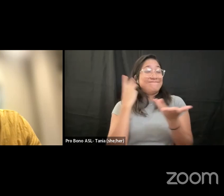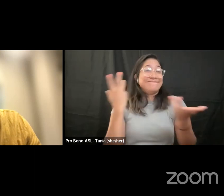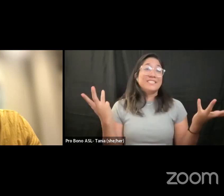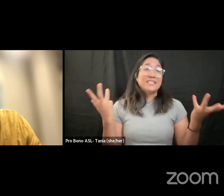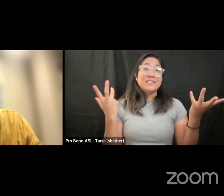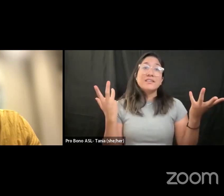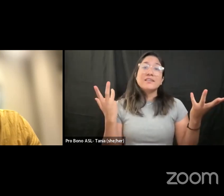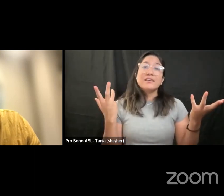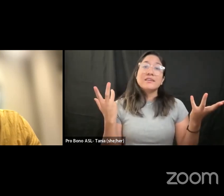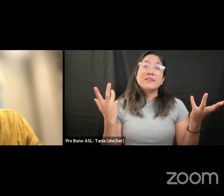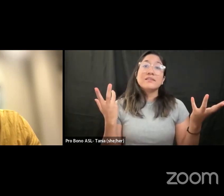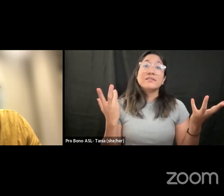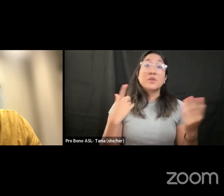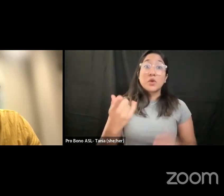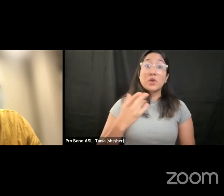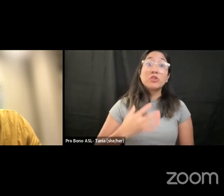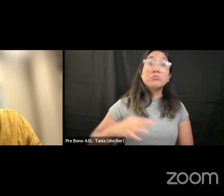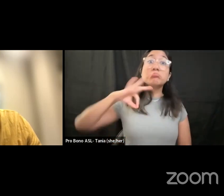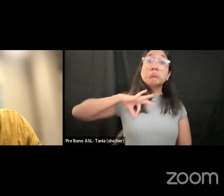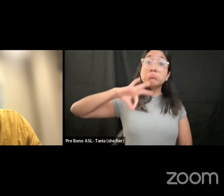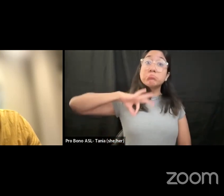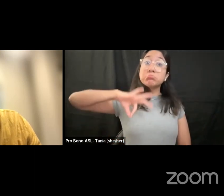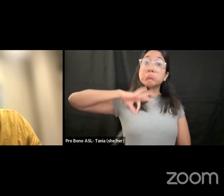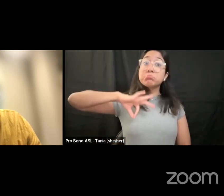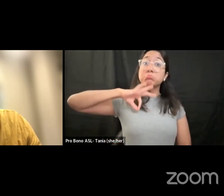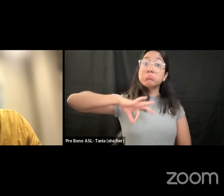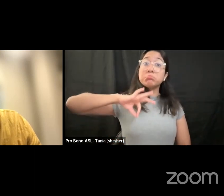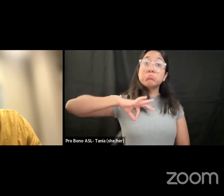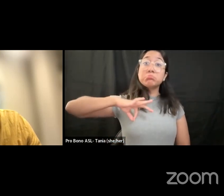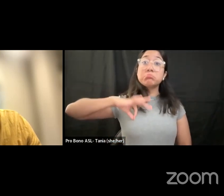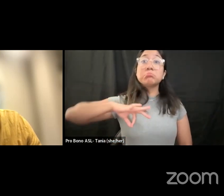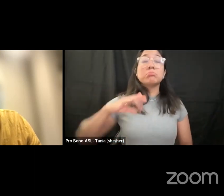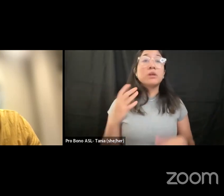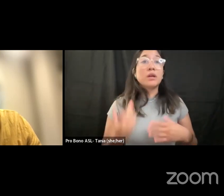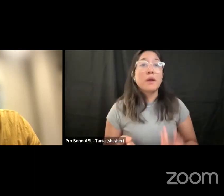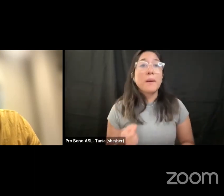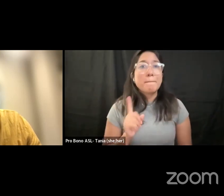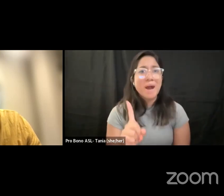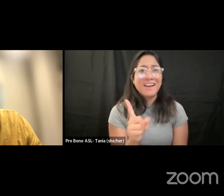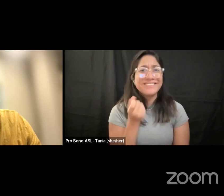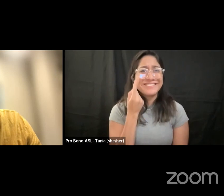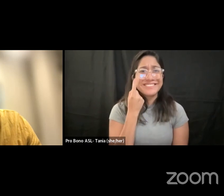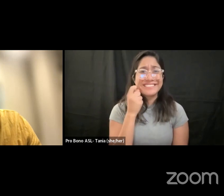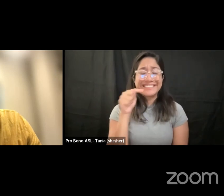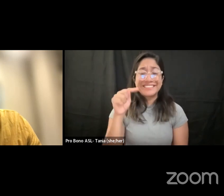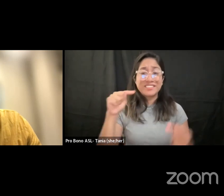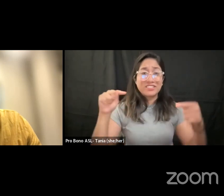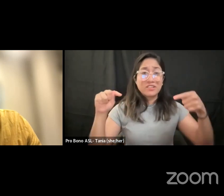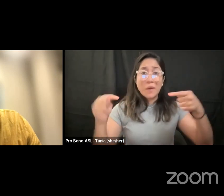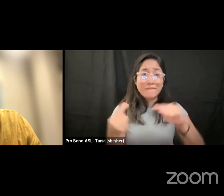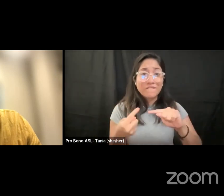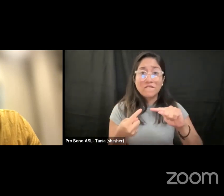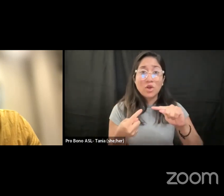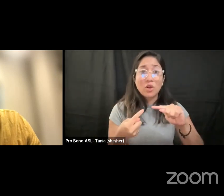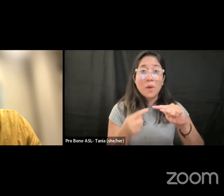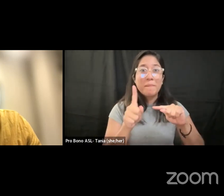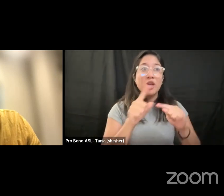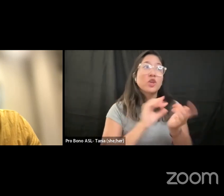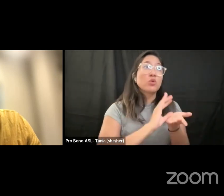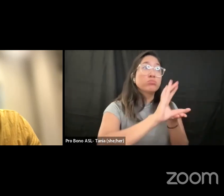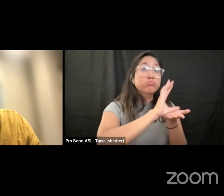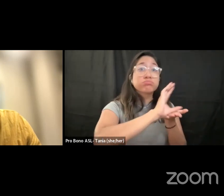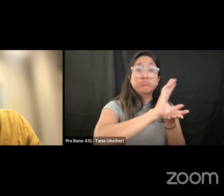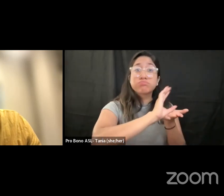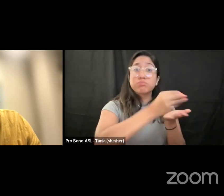profit out of something that is actually harmful and just to ease your conscience you give